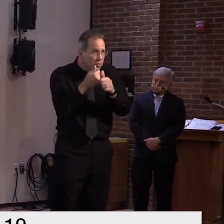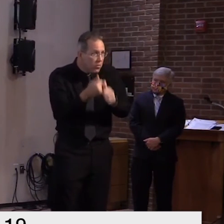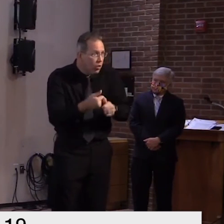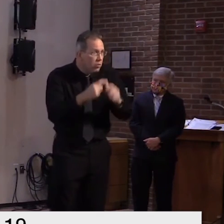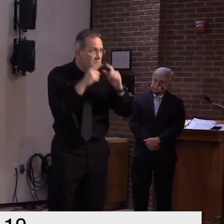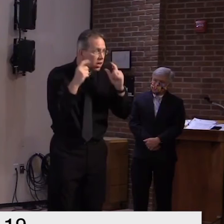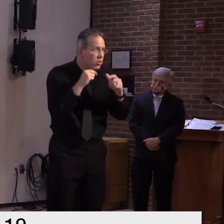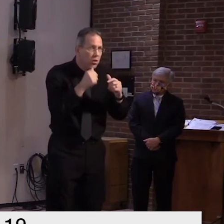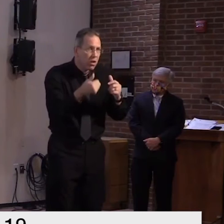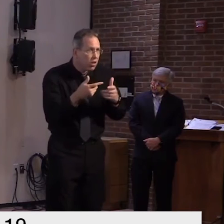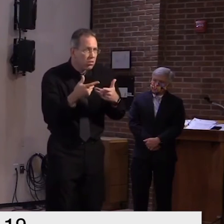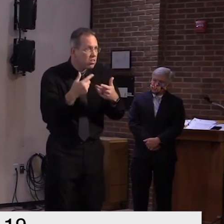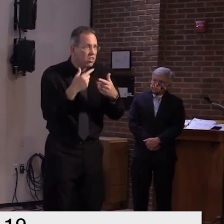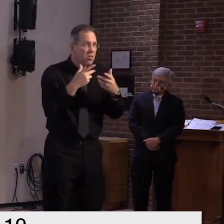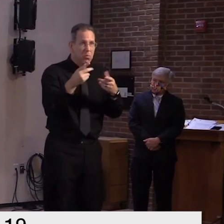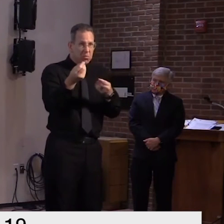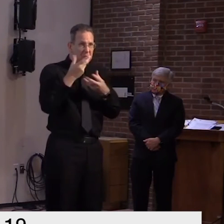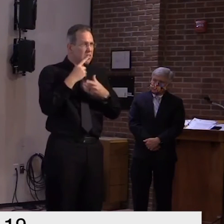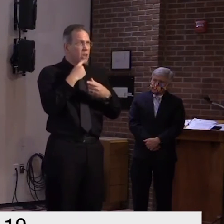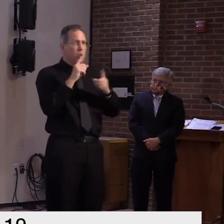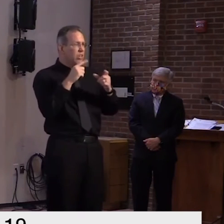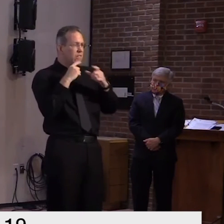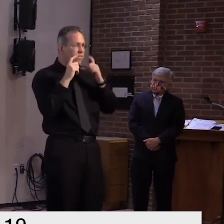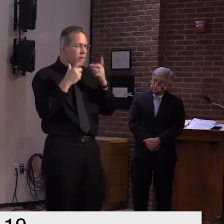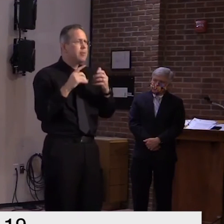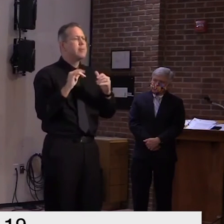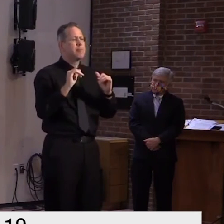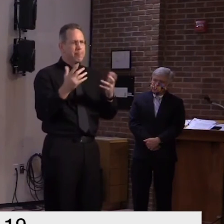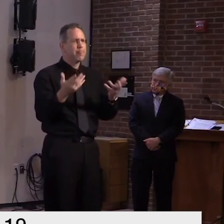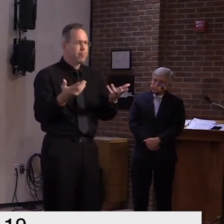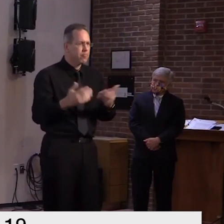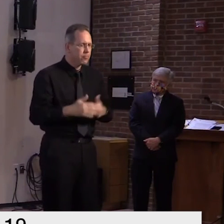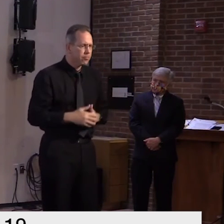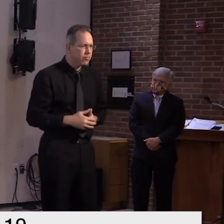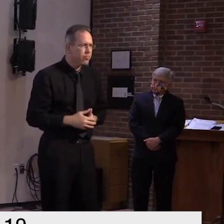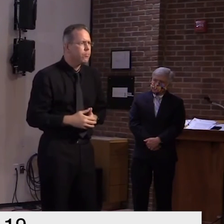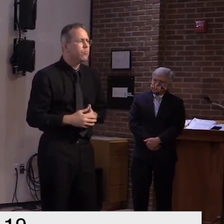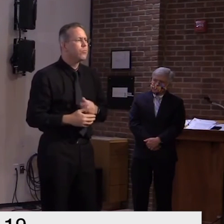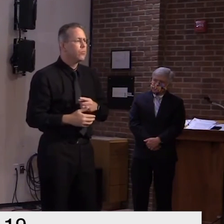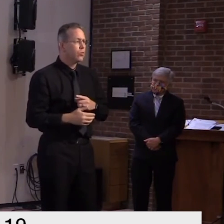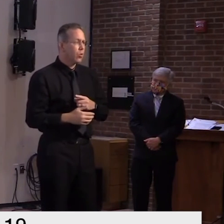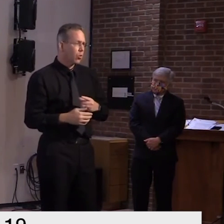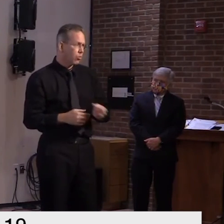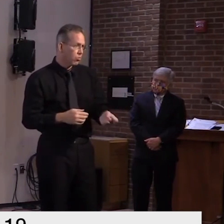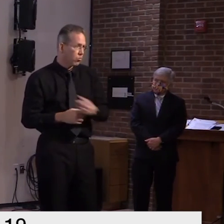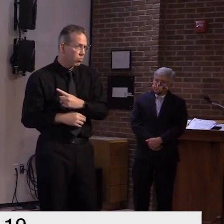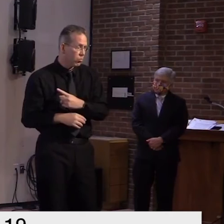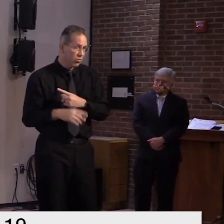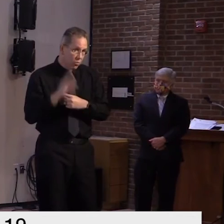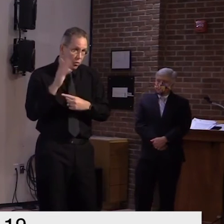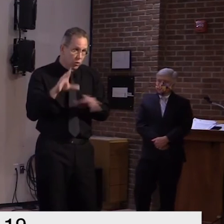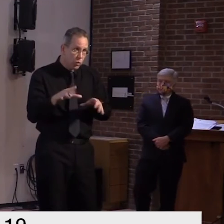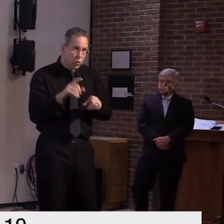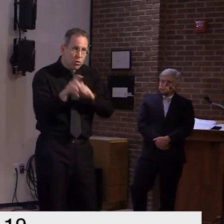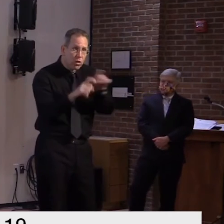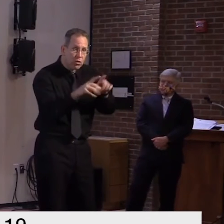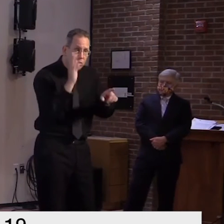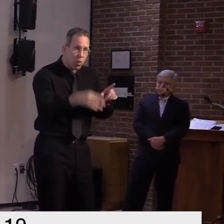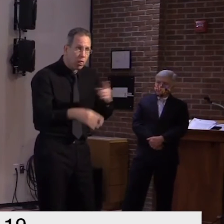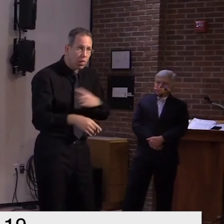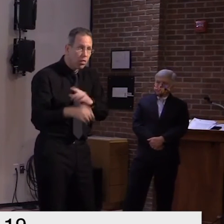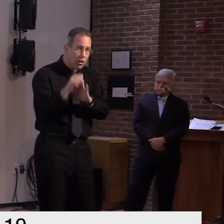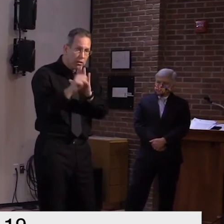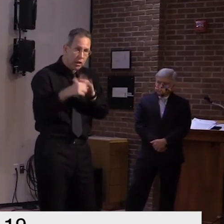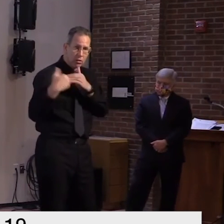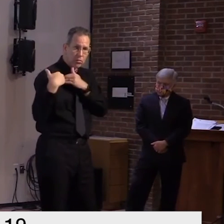probably didn't communicate as well as i should have but before again before we turn the spigot another turn